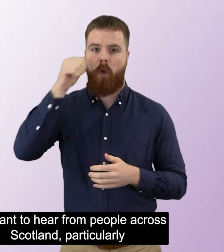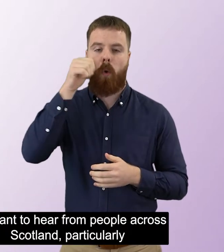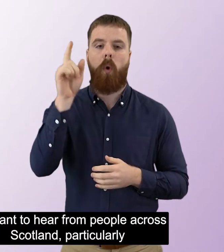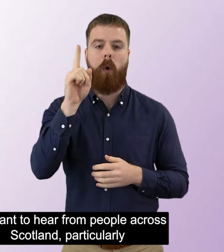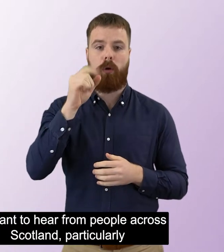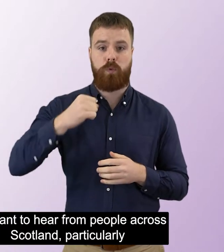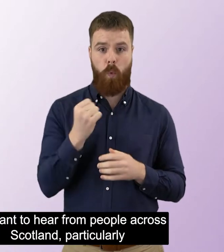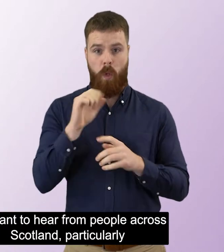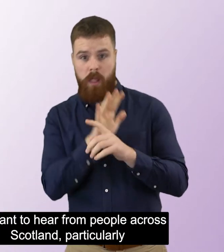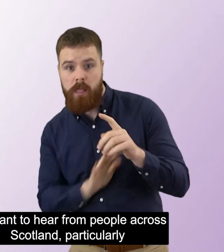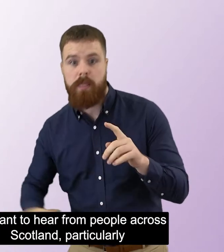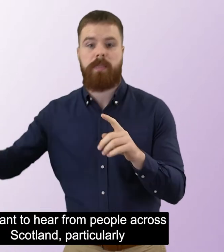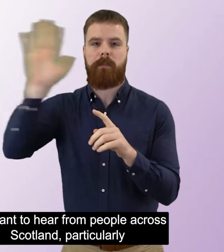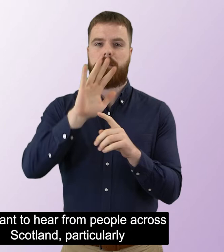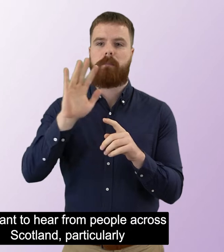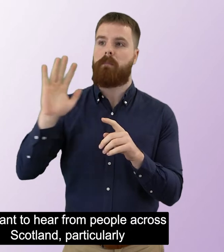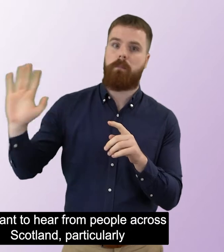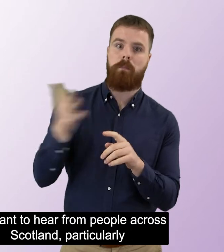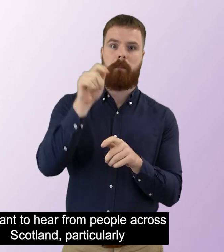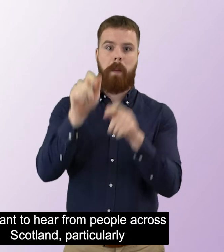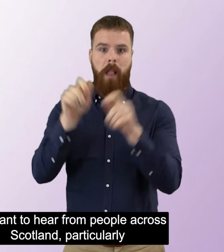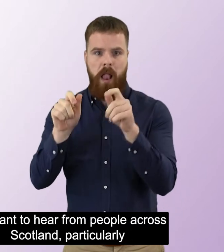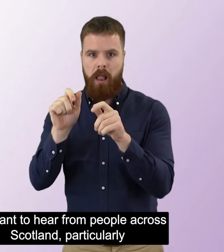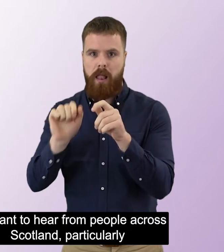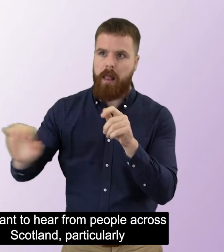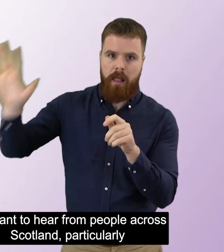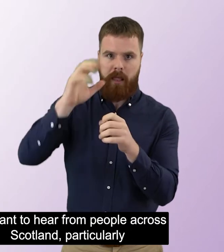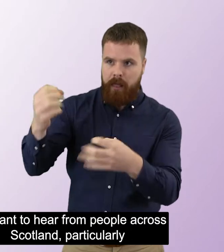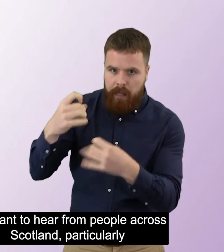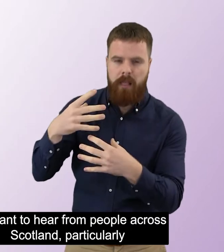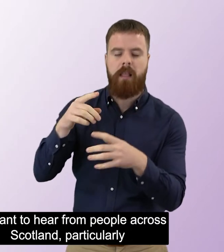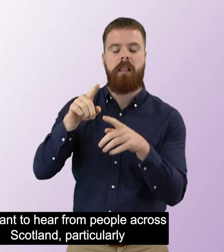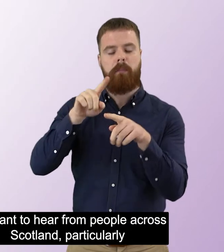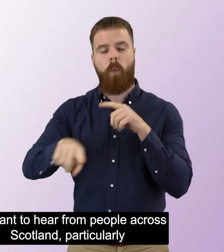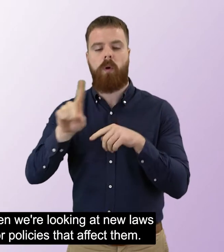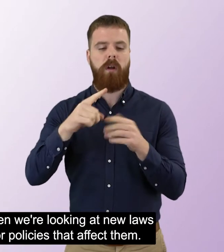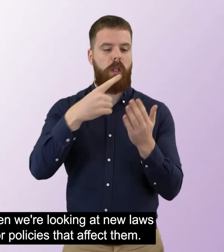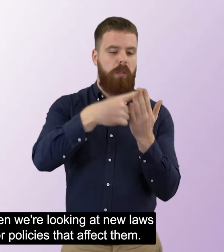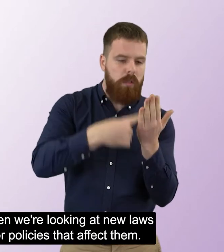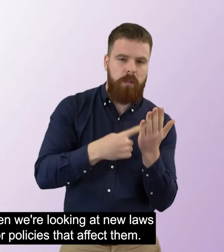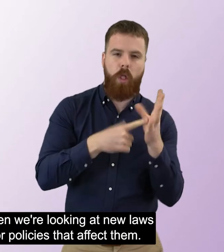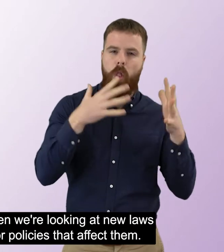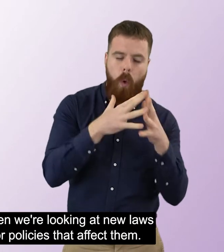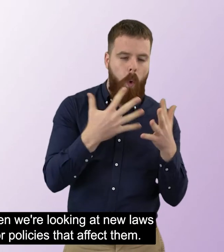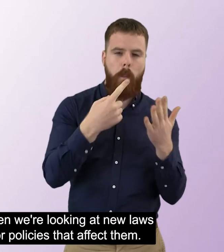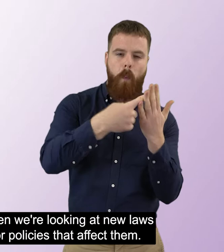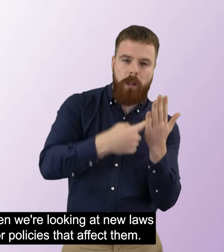We want to hear from people across Scotland, particularly when we are looking at new laws or policies that affect them.